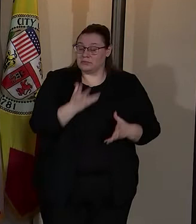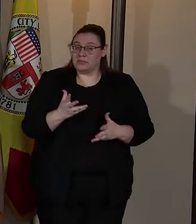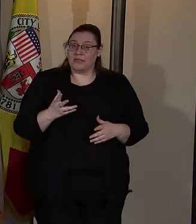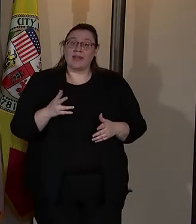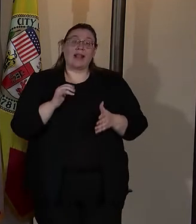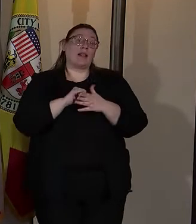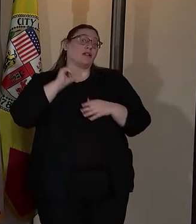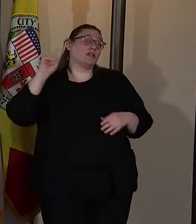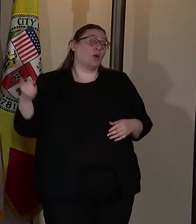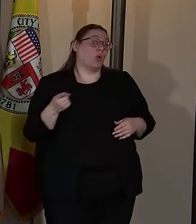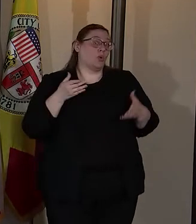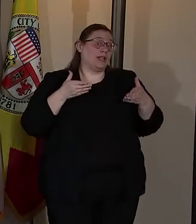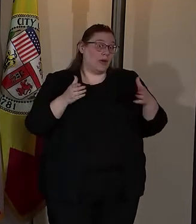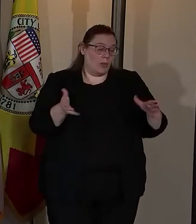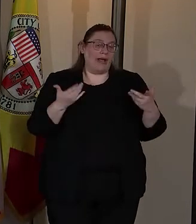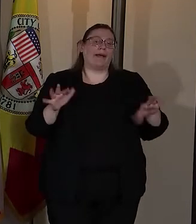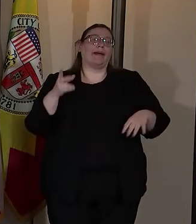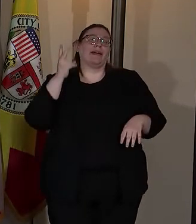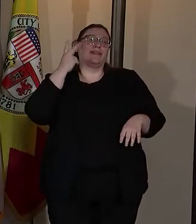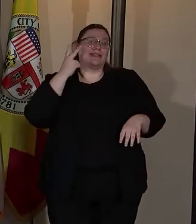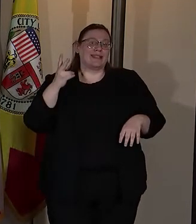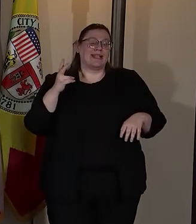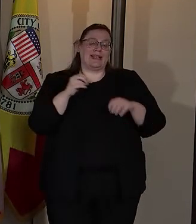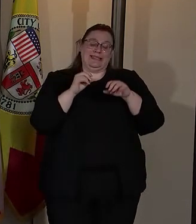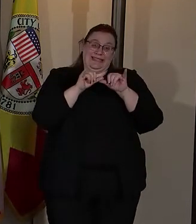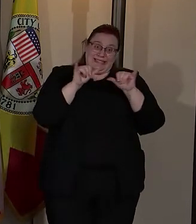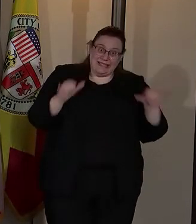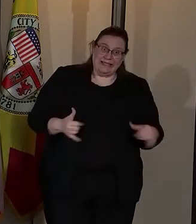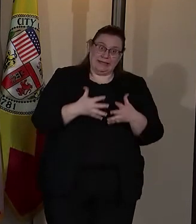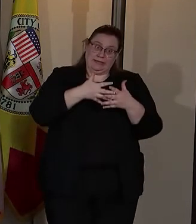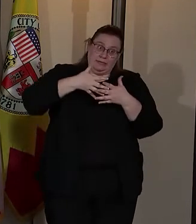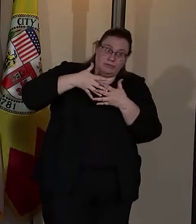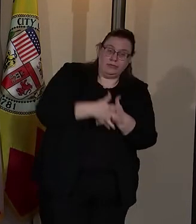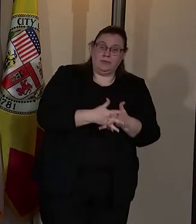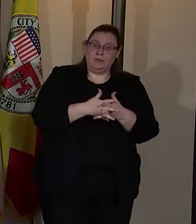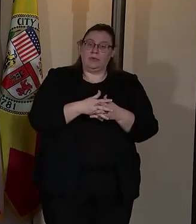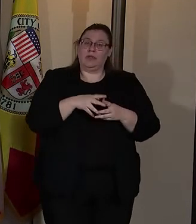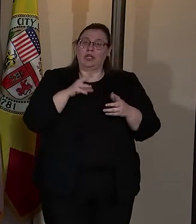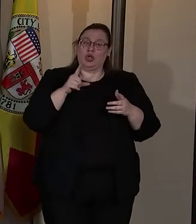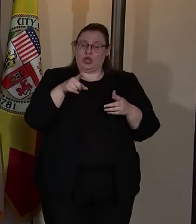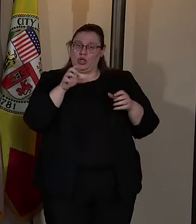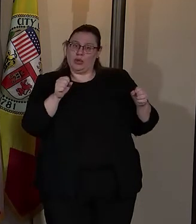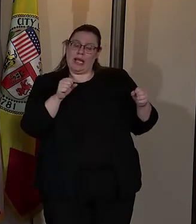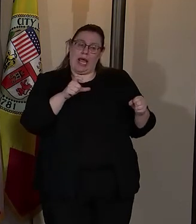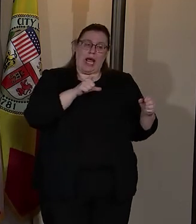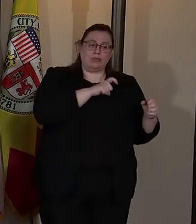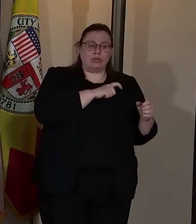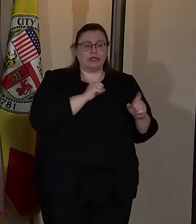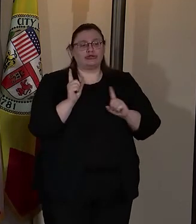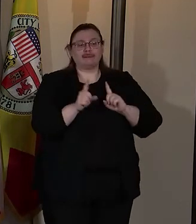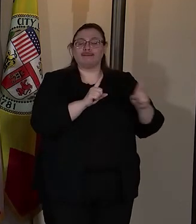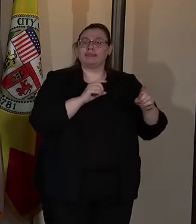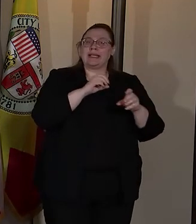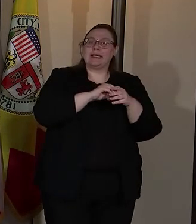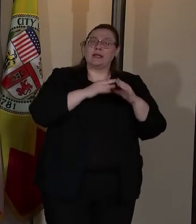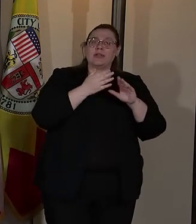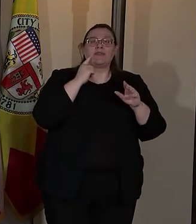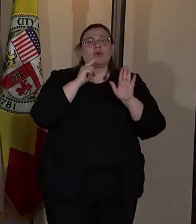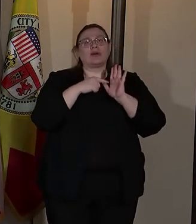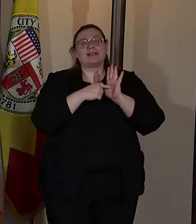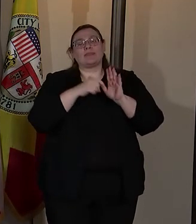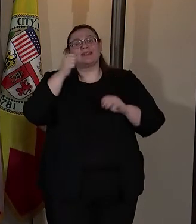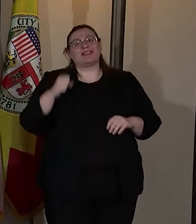the only way that I've seen in a systematic way where you can do policing in communities like South Los Angeles,